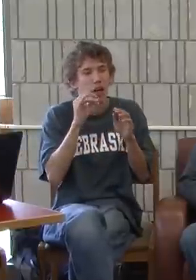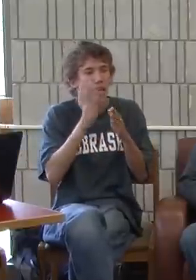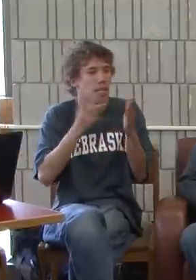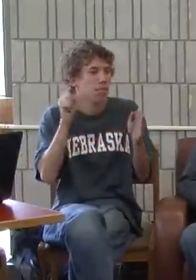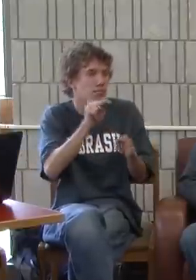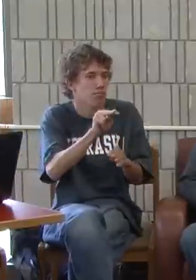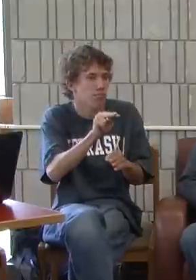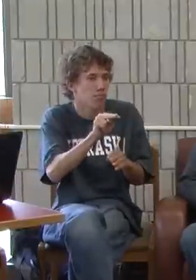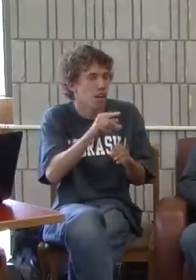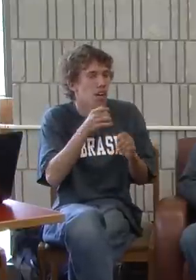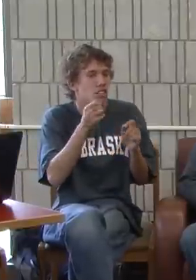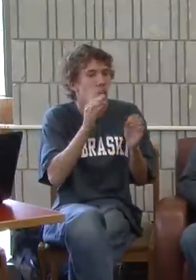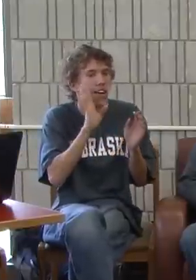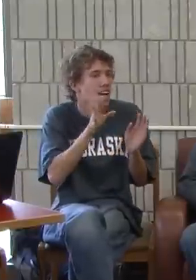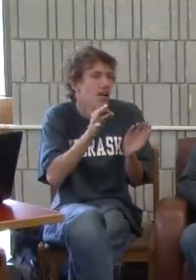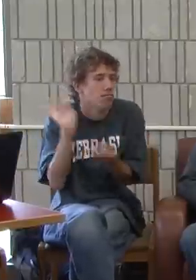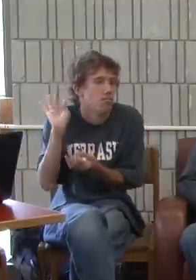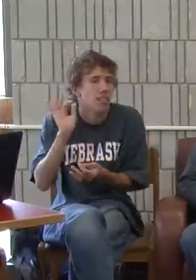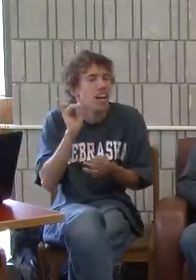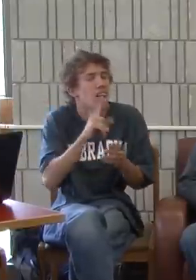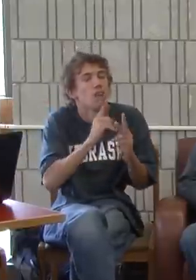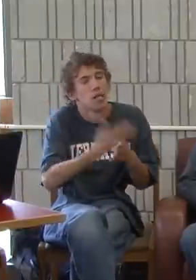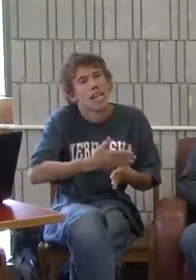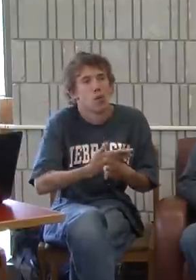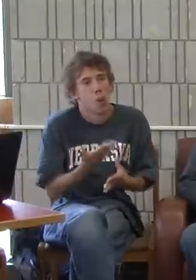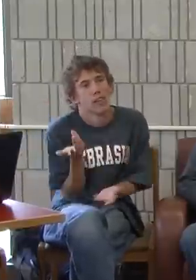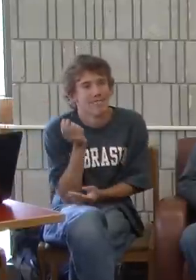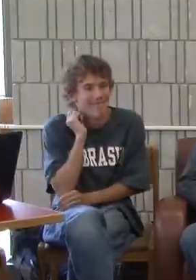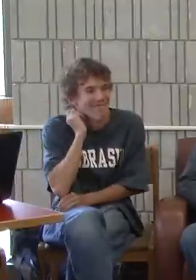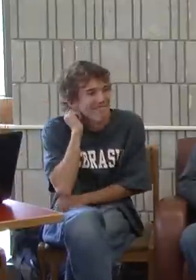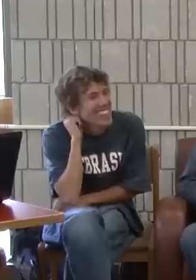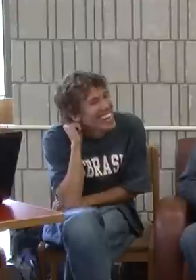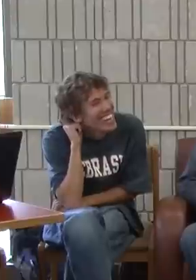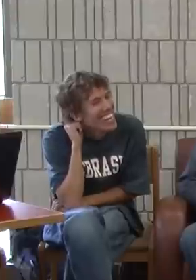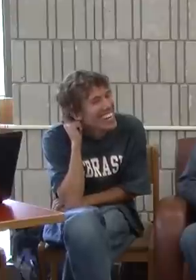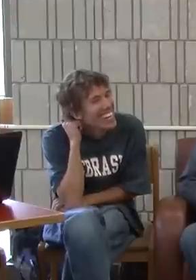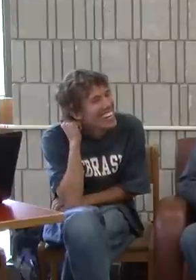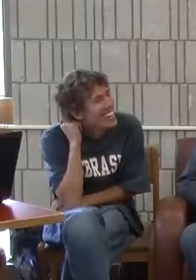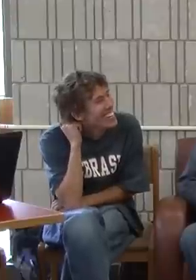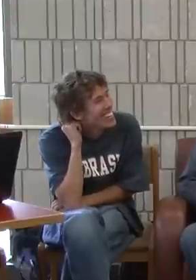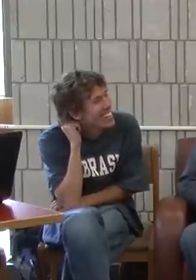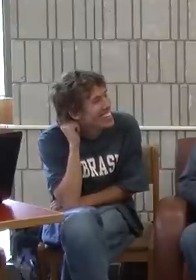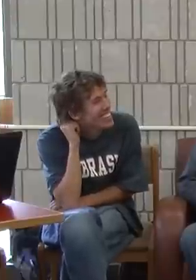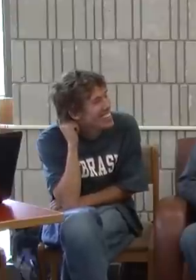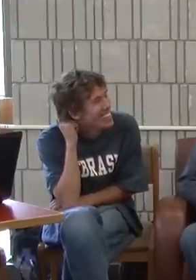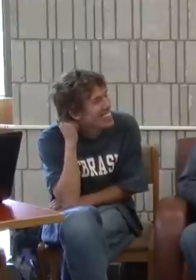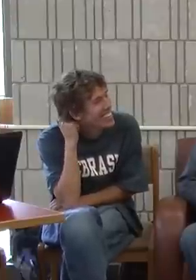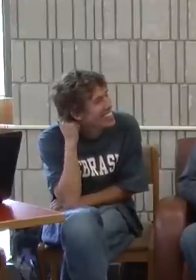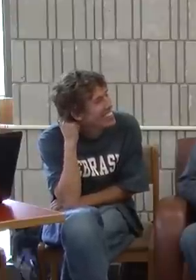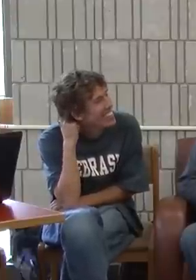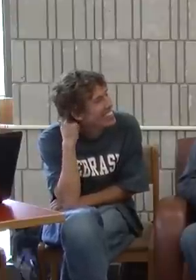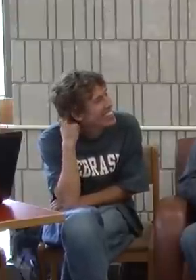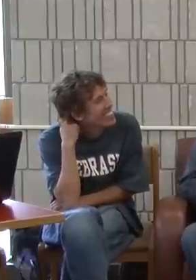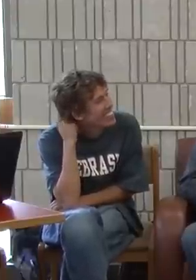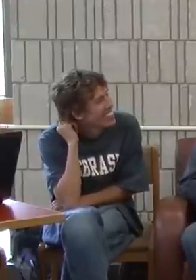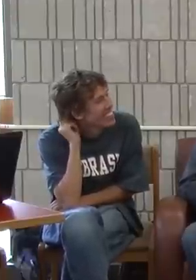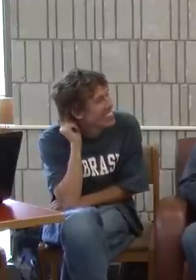sense that someone is staring at us. And it'll be distracting, it's really annoying. So don't stare, okay.